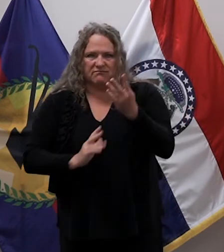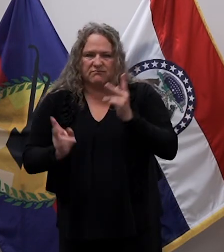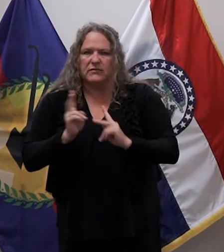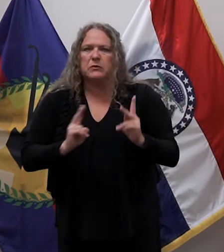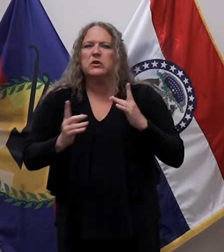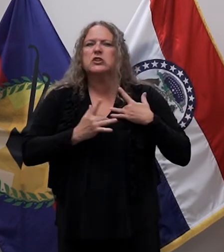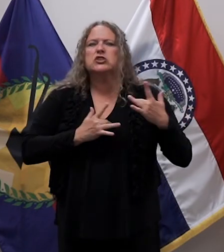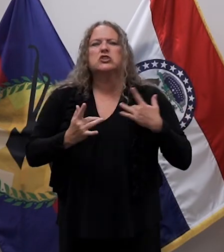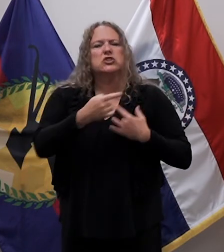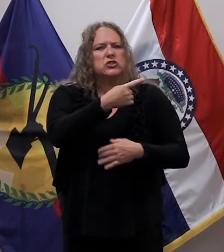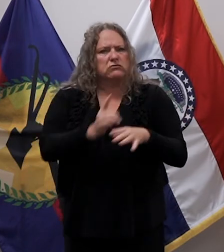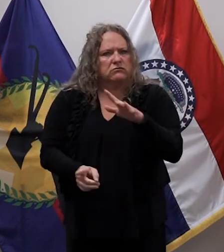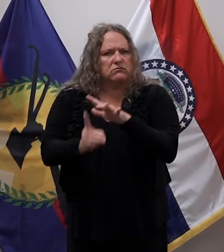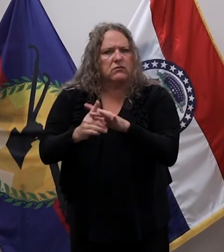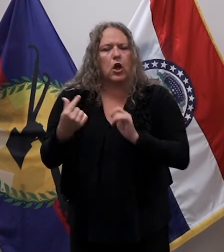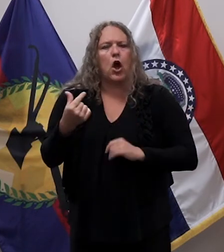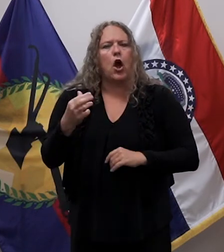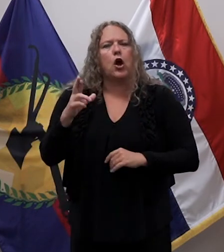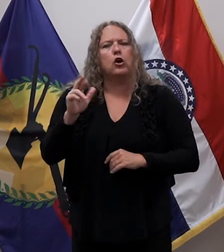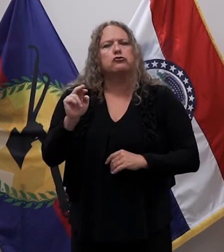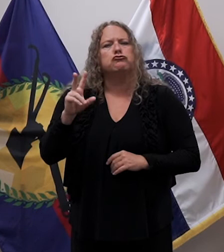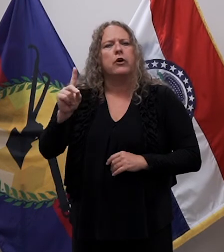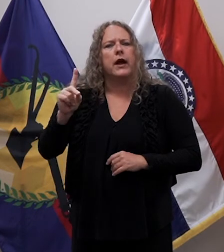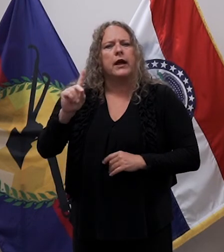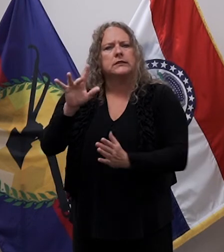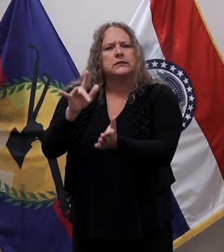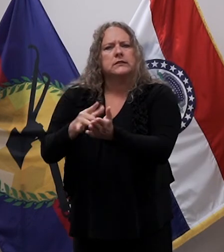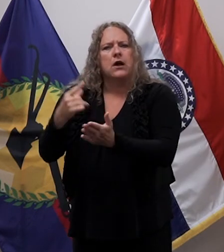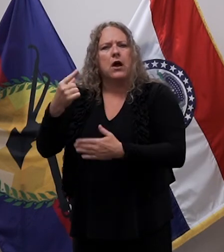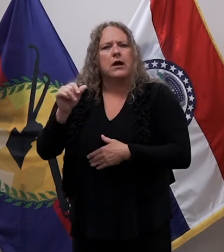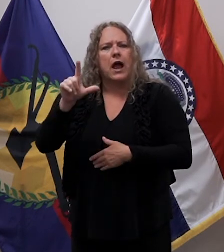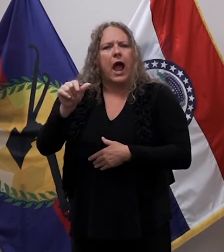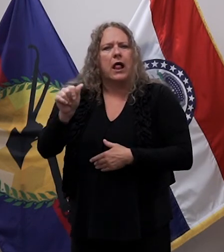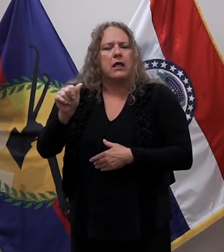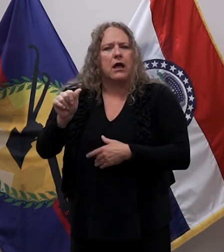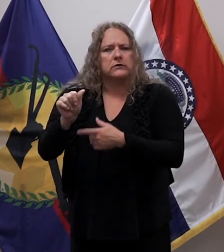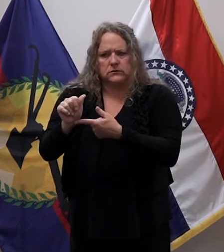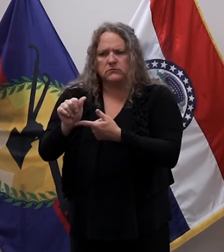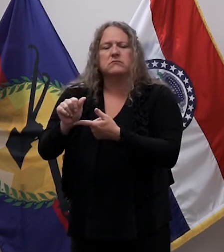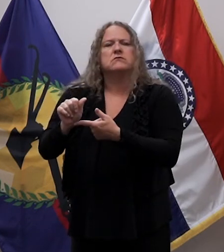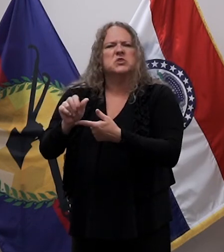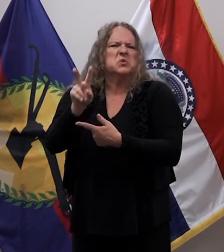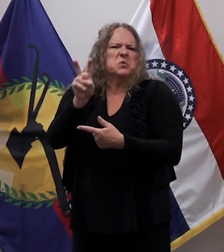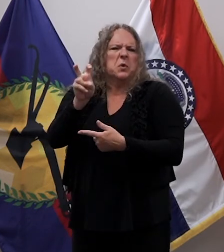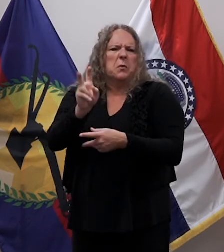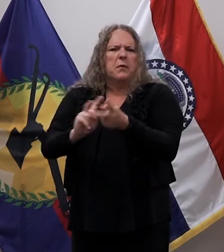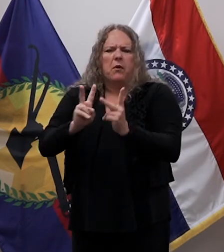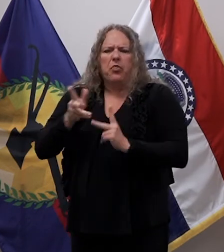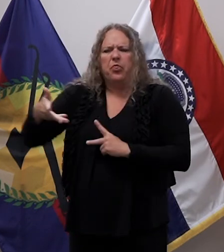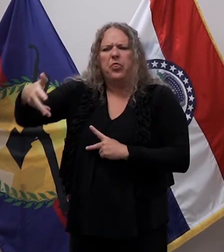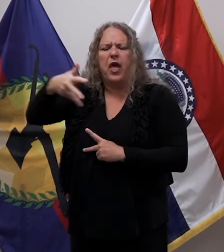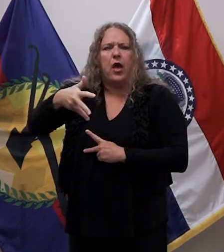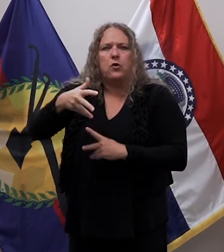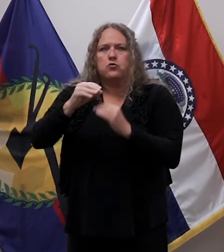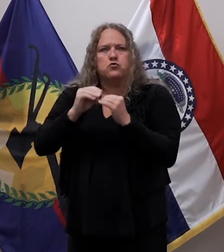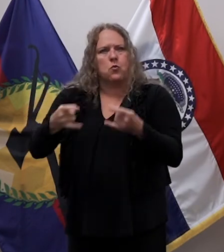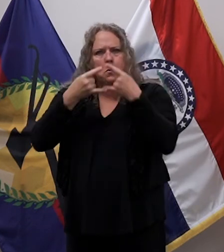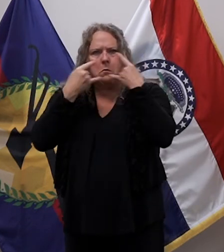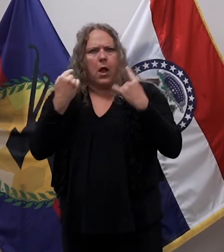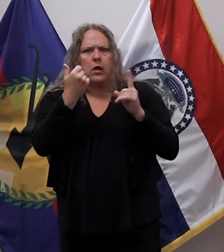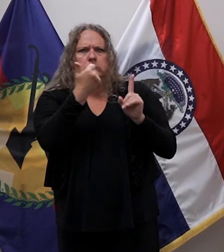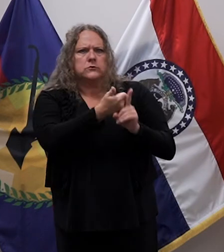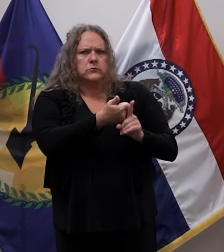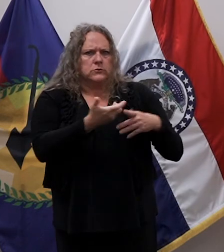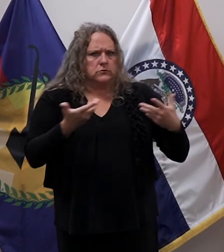Grand Center Gala in a crowd of about 250 people without a mask. Of course, St. Louis County has a mandate. Would you like to respond to